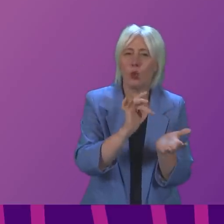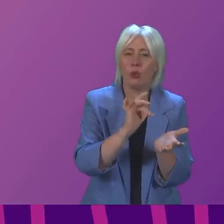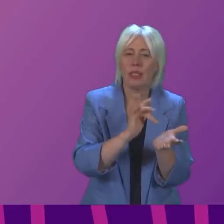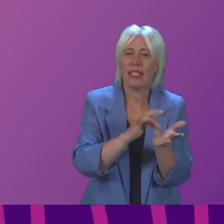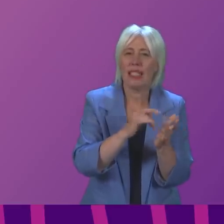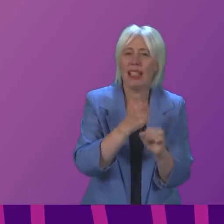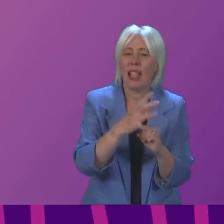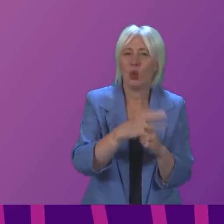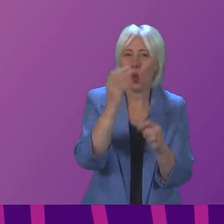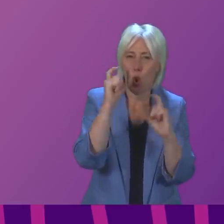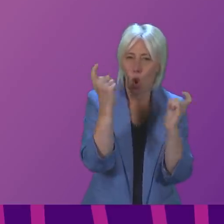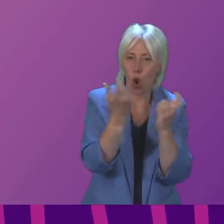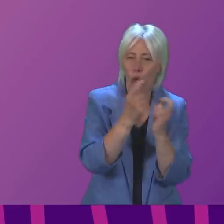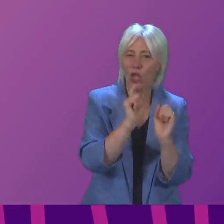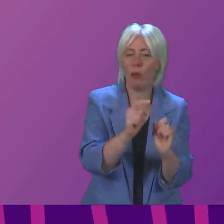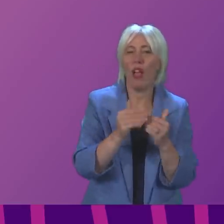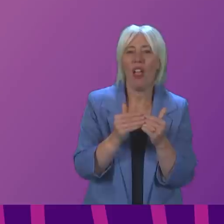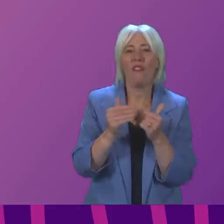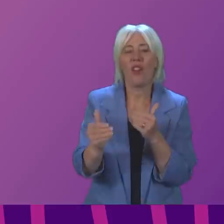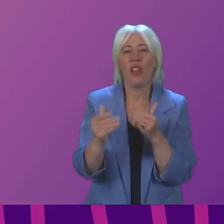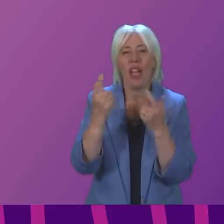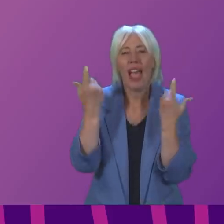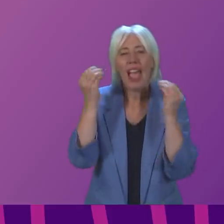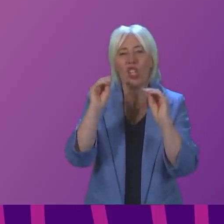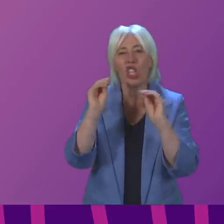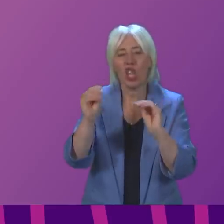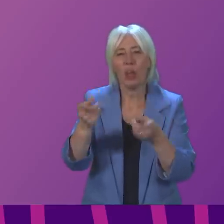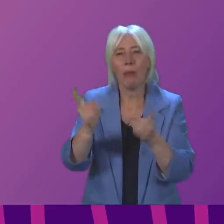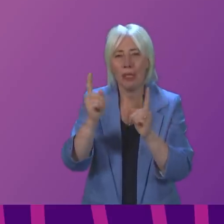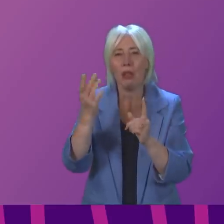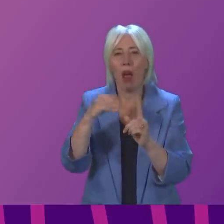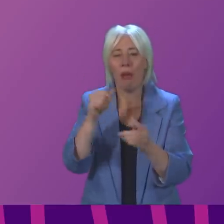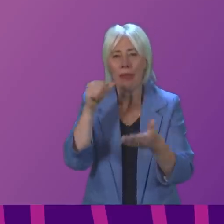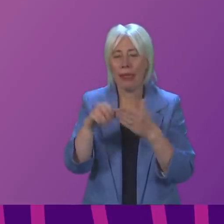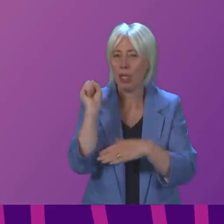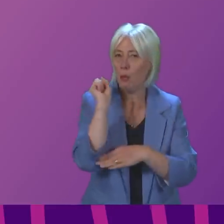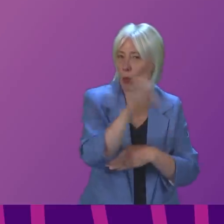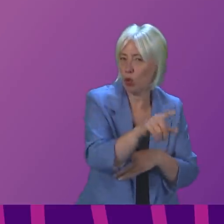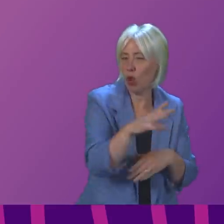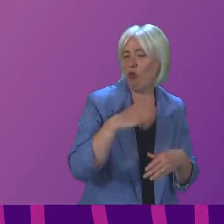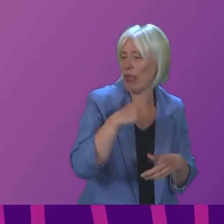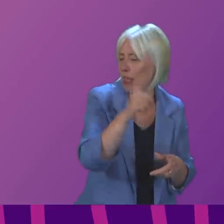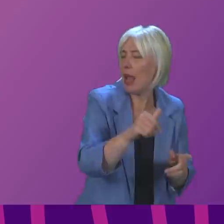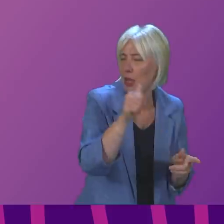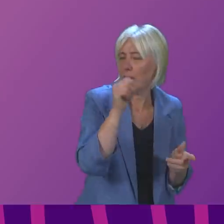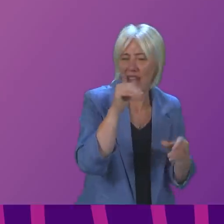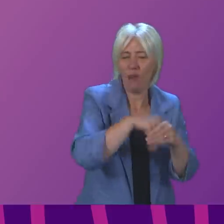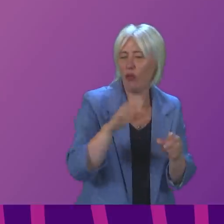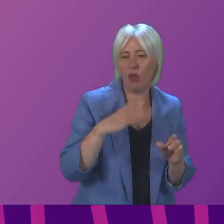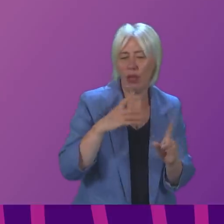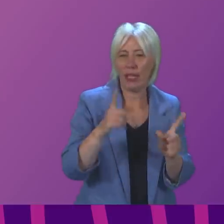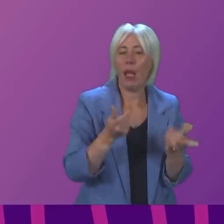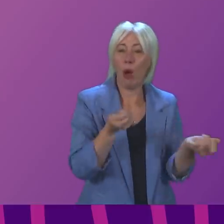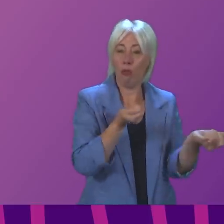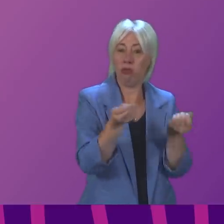case, although if the Further Education Minister has written then clearly that is something he has already had an involvement in. The management of colleges